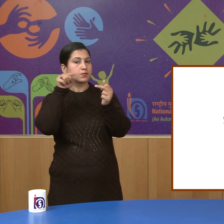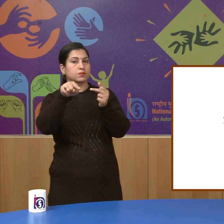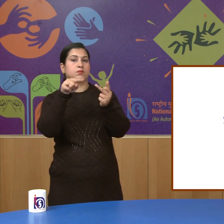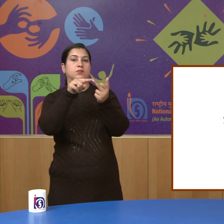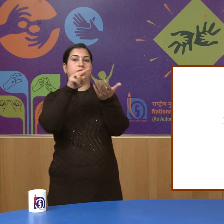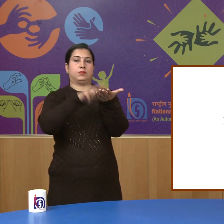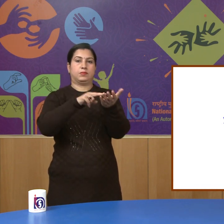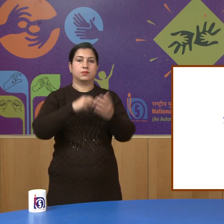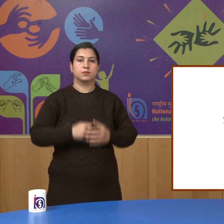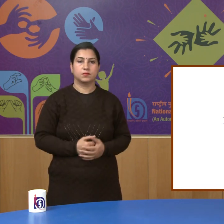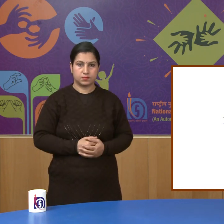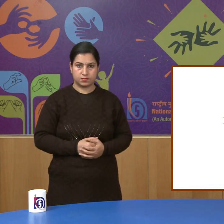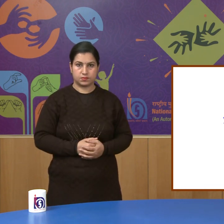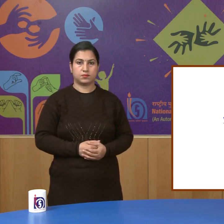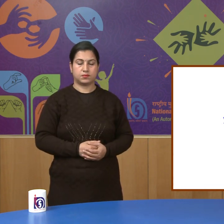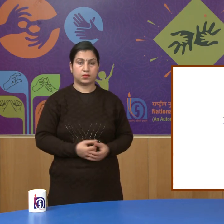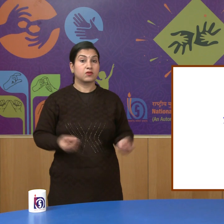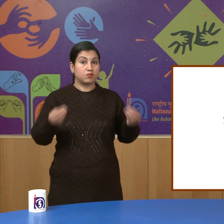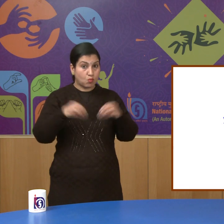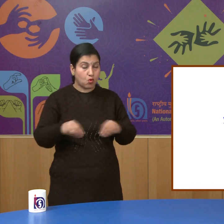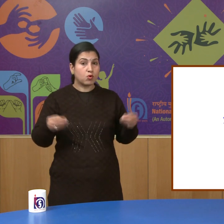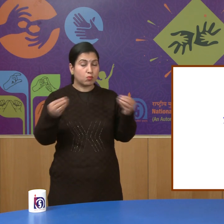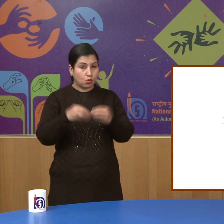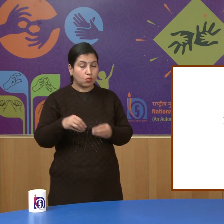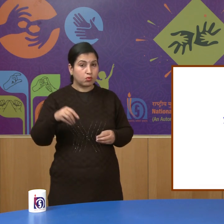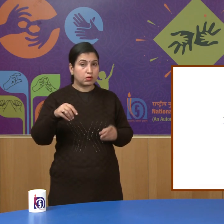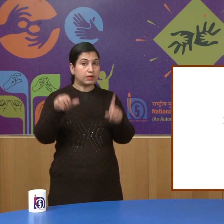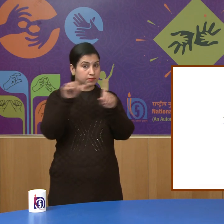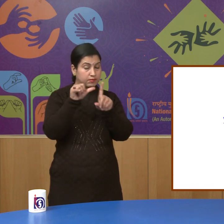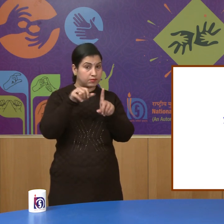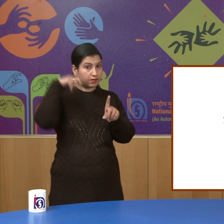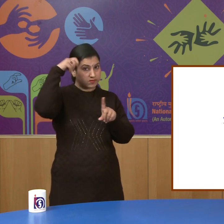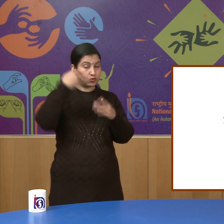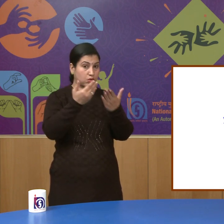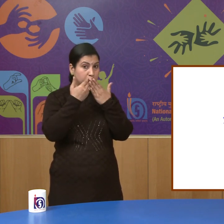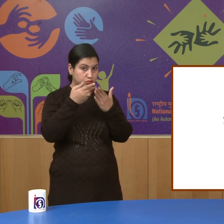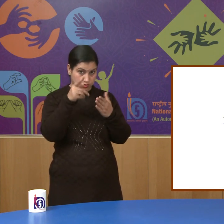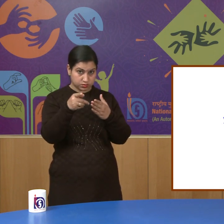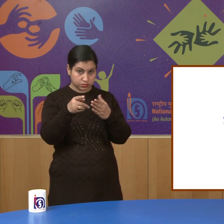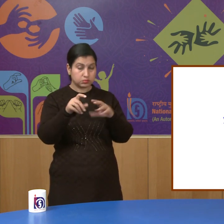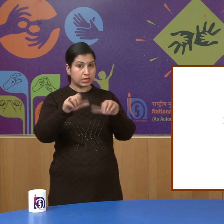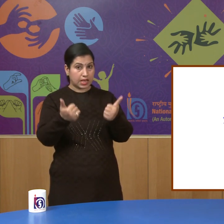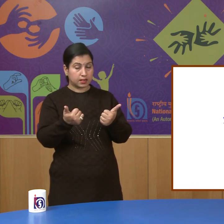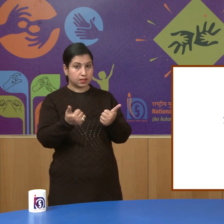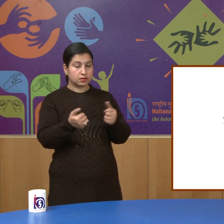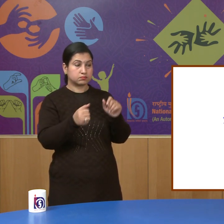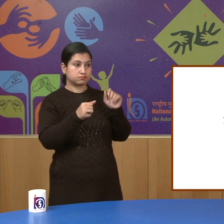for more educational videos you can subscribe